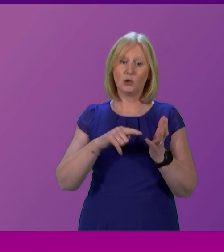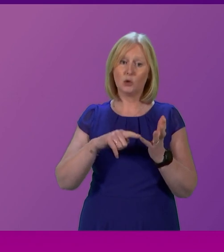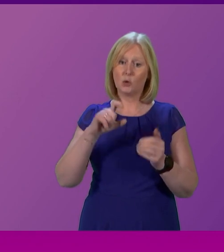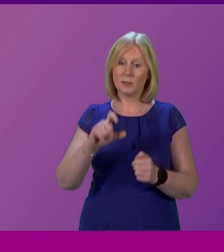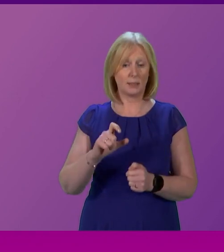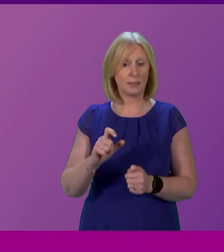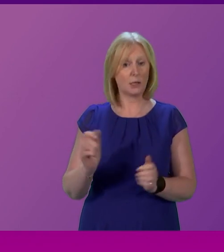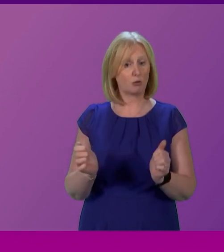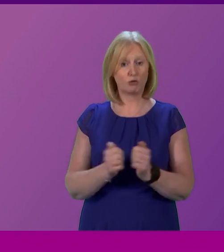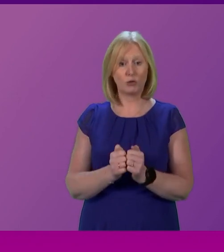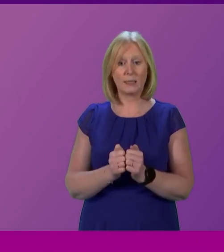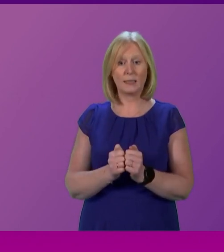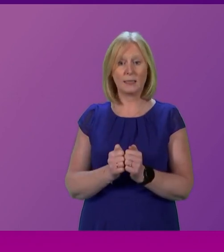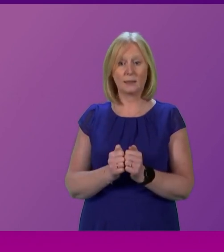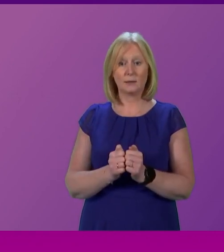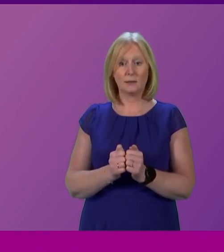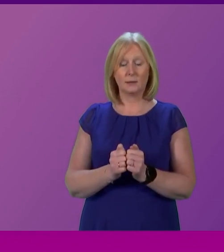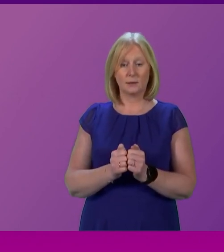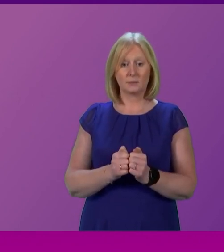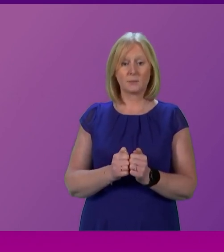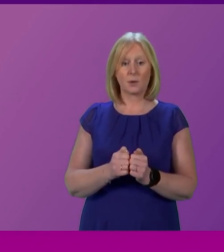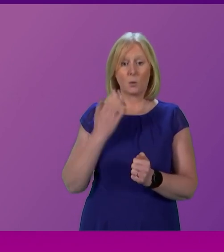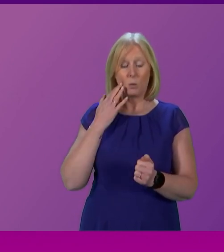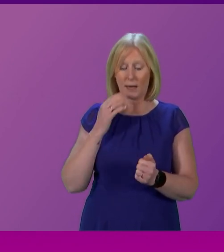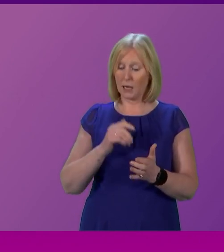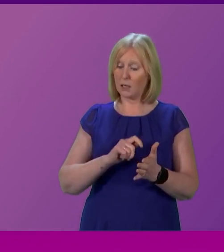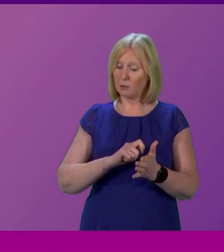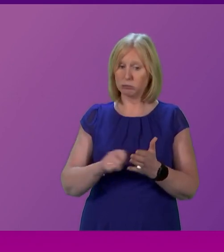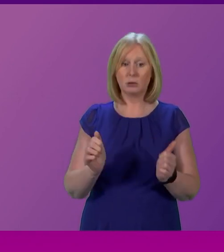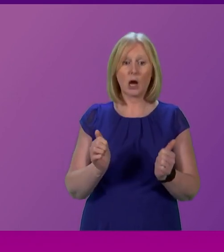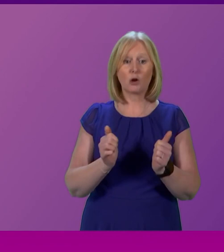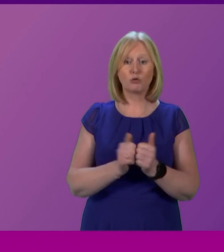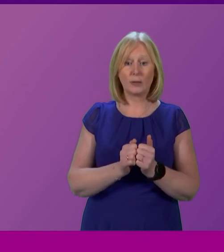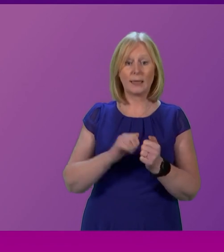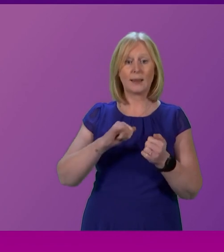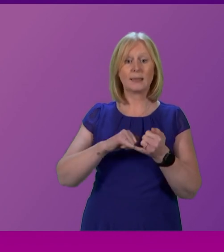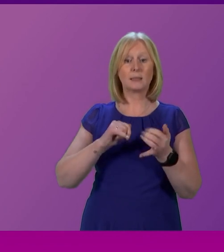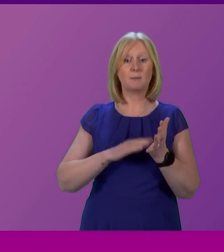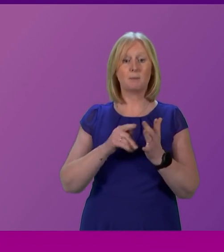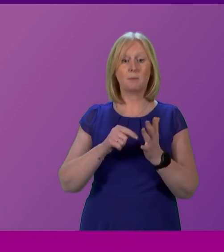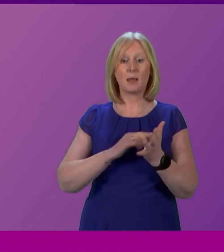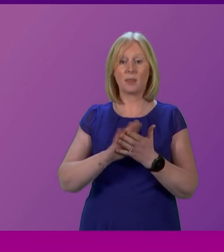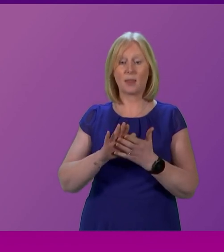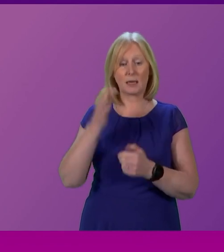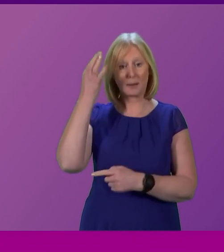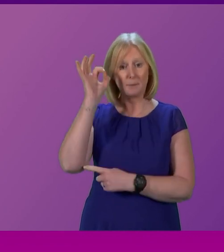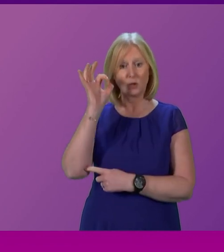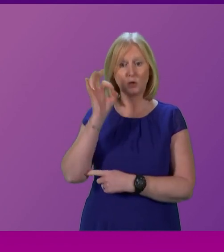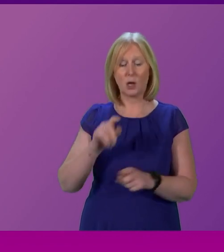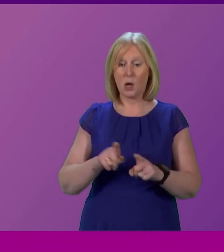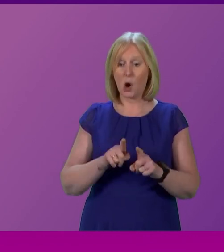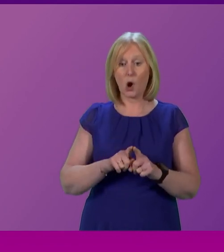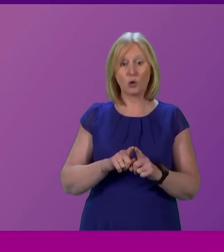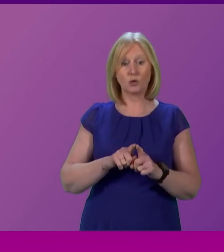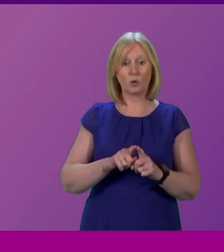And that they renege on what they signed up to in the Smith Commission. They also renege on the report that they just published in